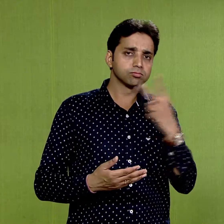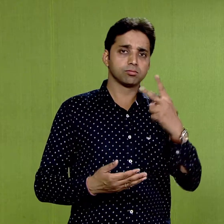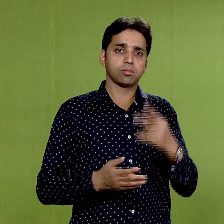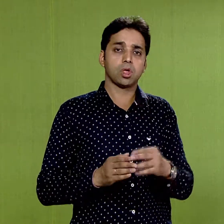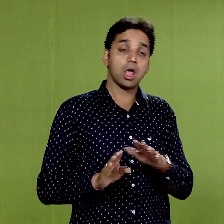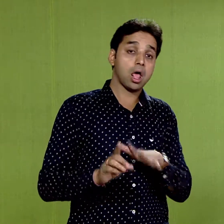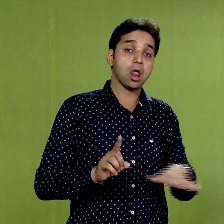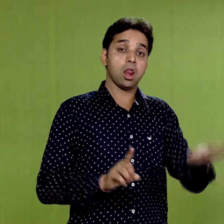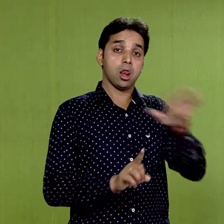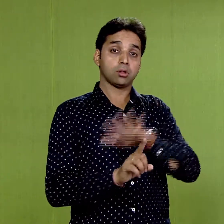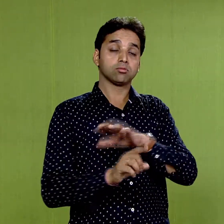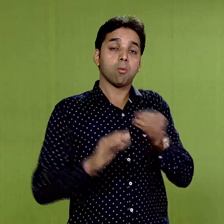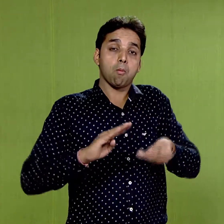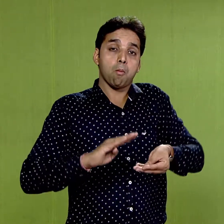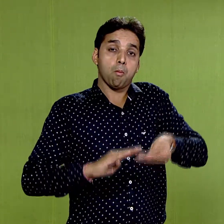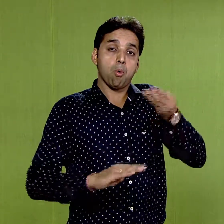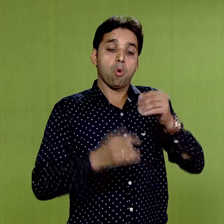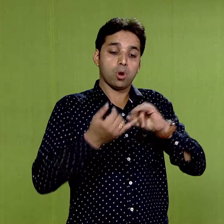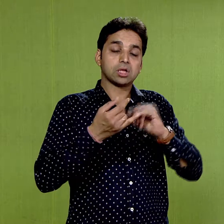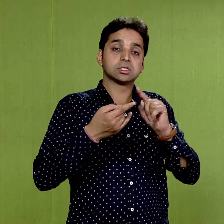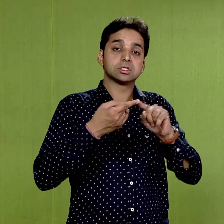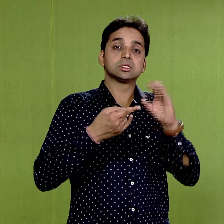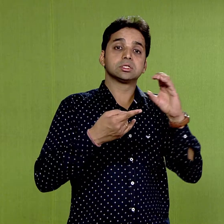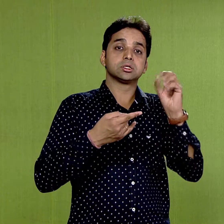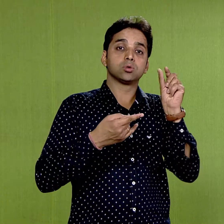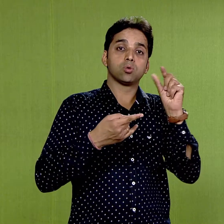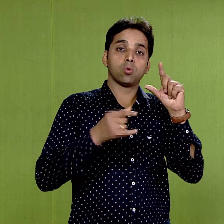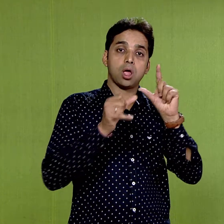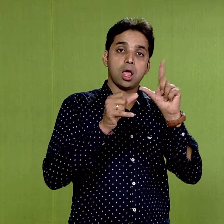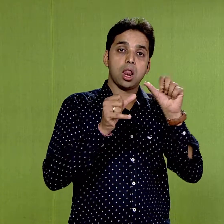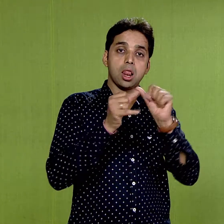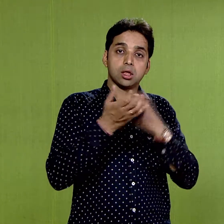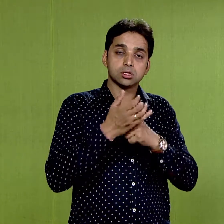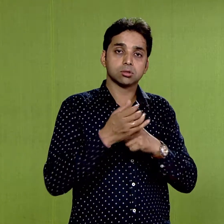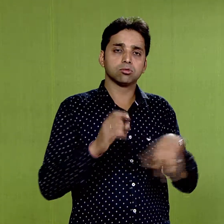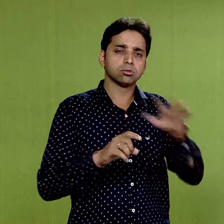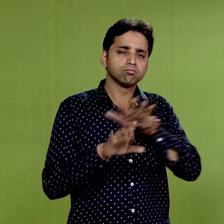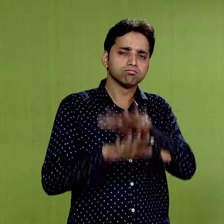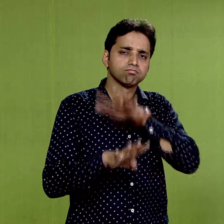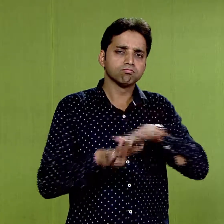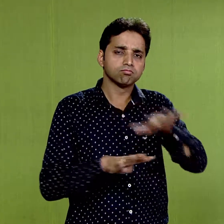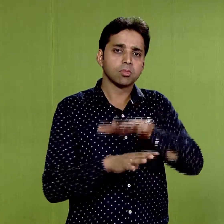could be more secular and sophisticated.